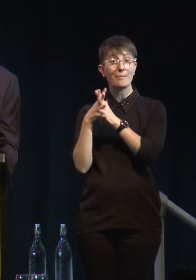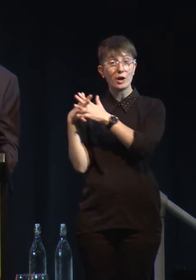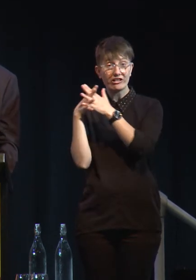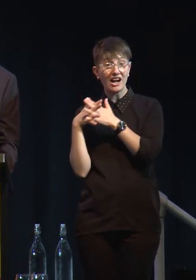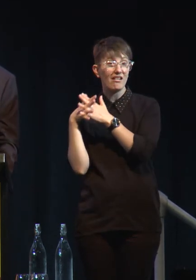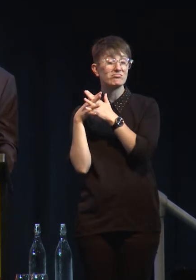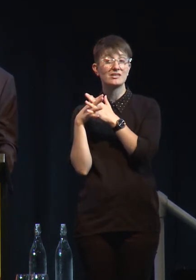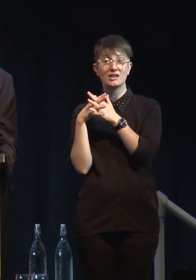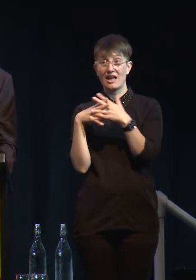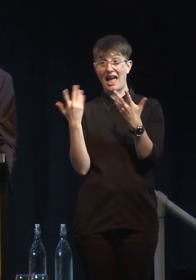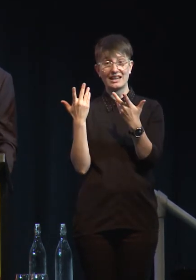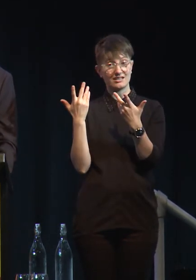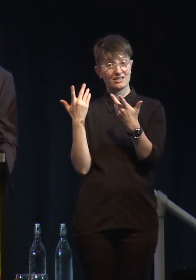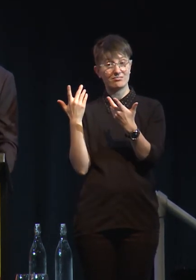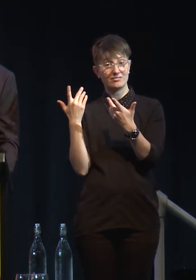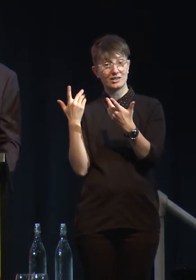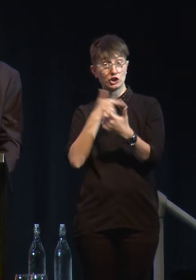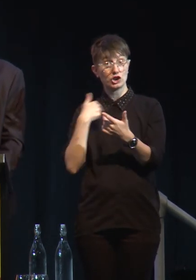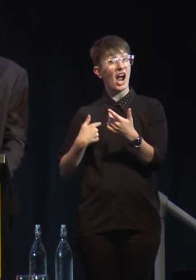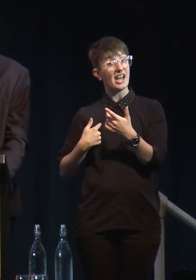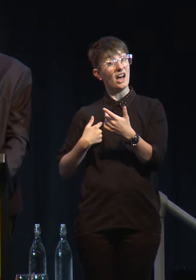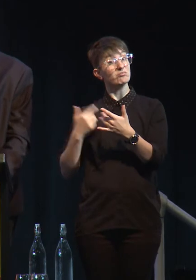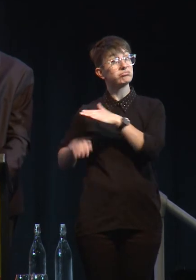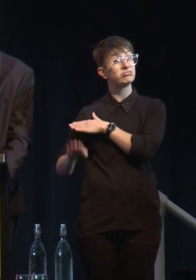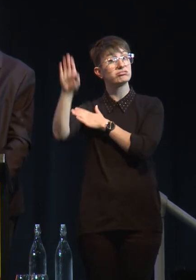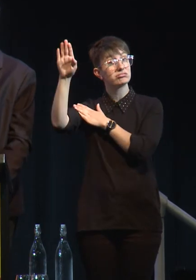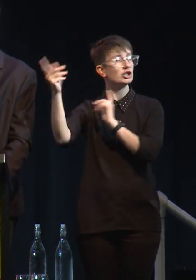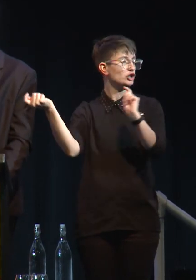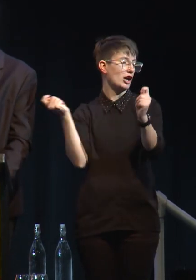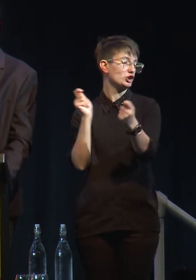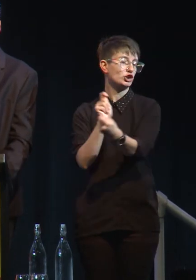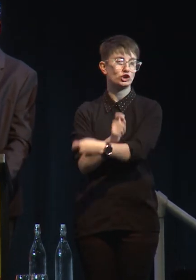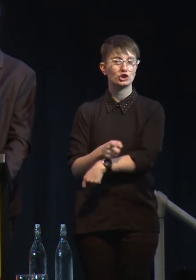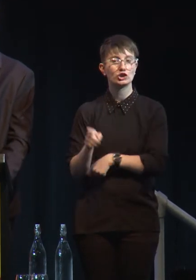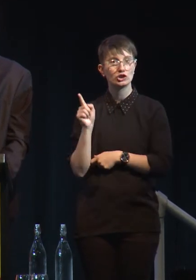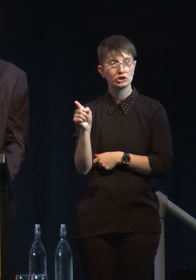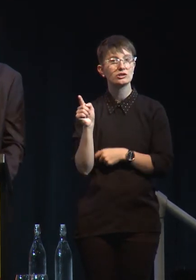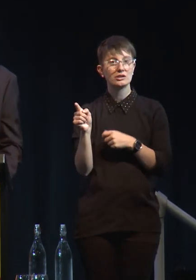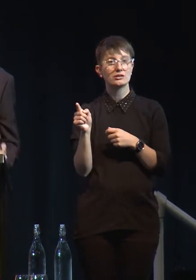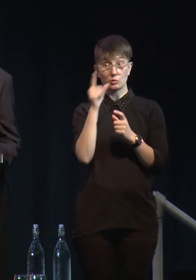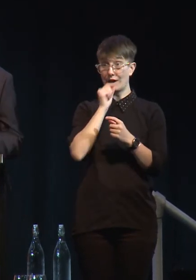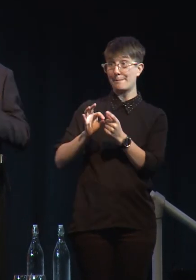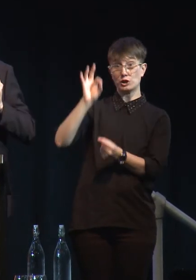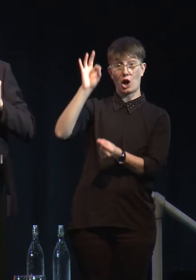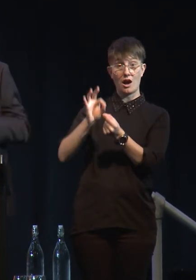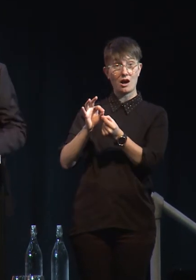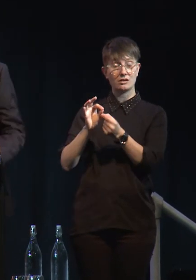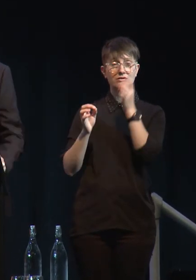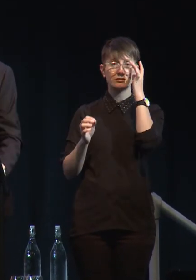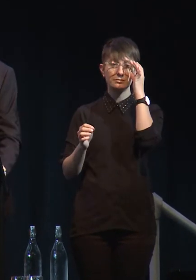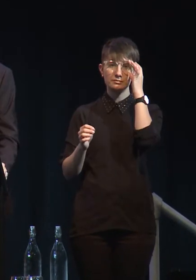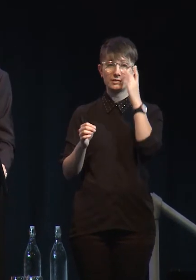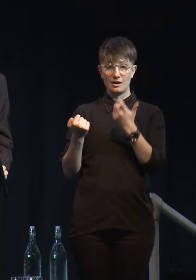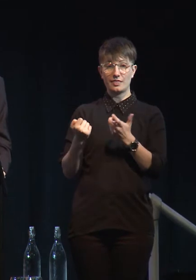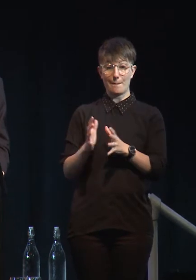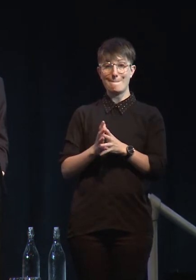a lesser extent, but accelerating rapidly in China, it's changing, and it's changing in a very measurable way, and the single largest